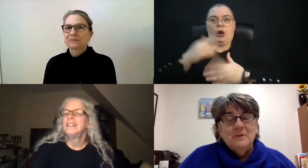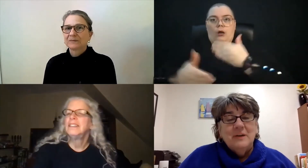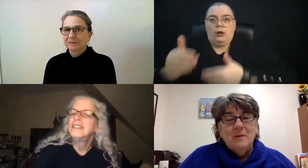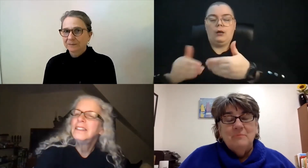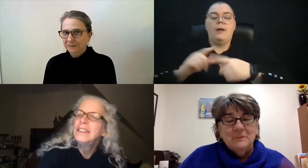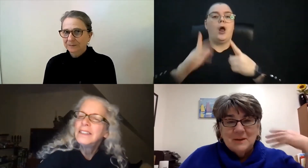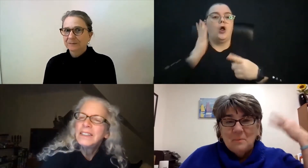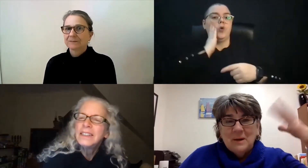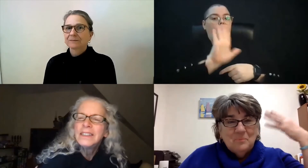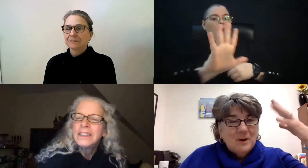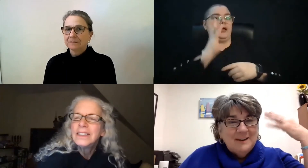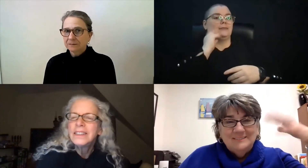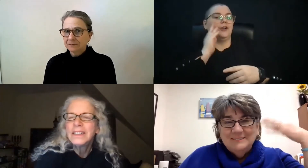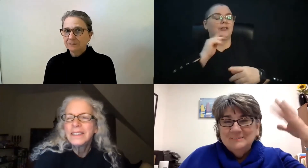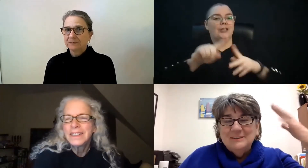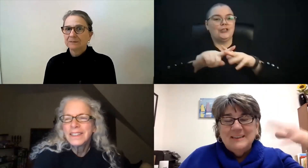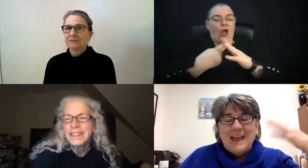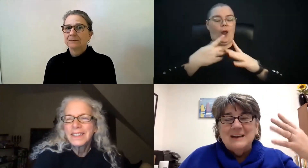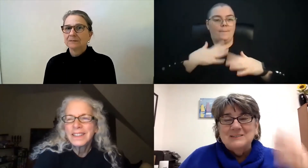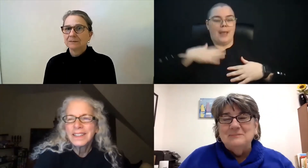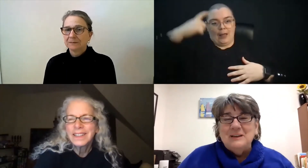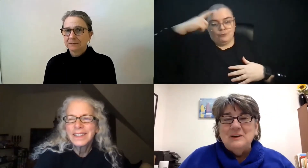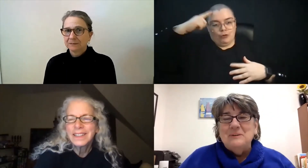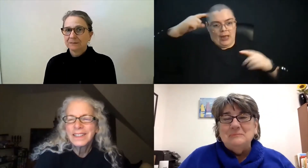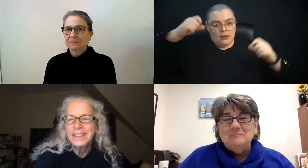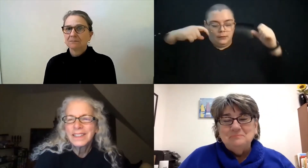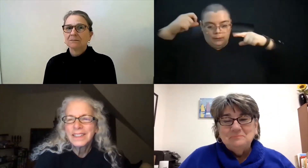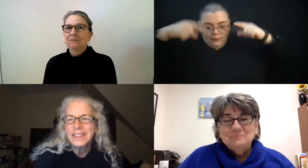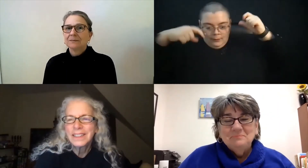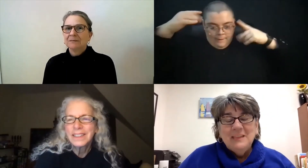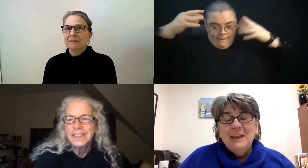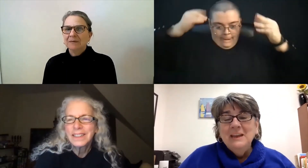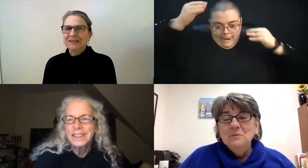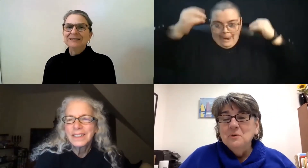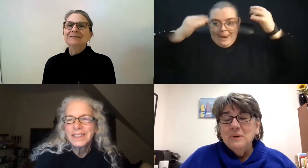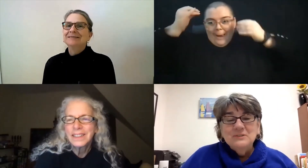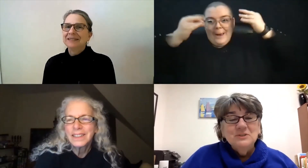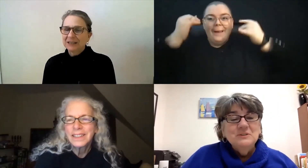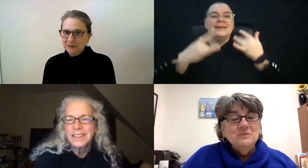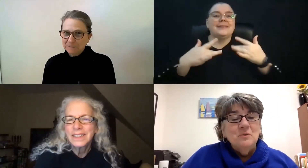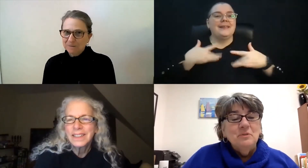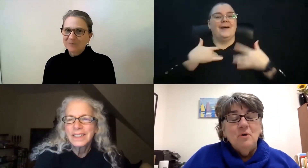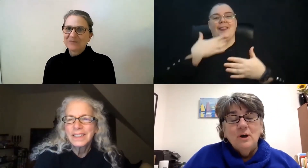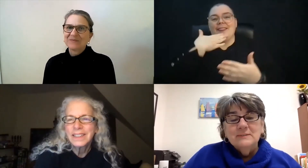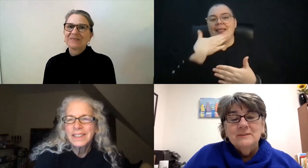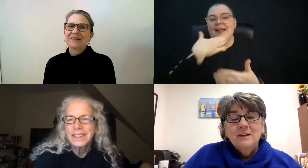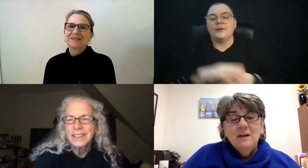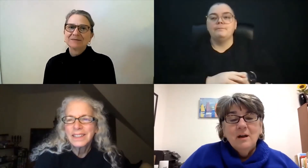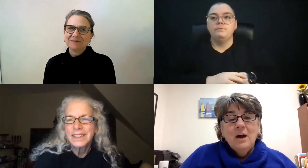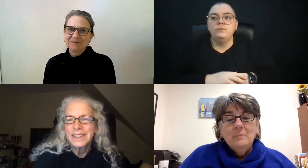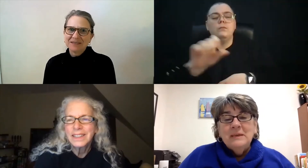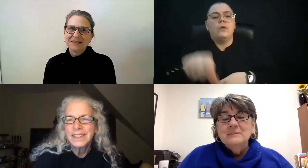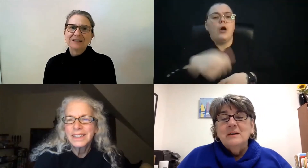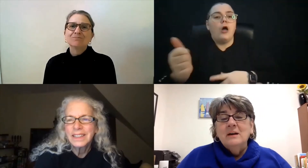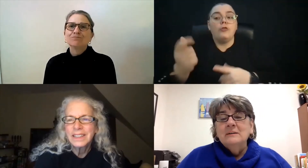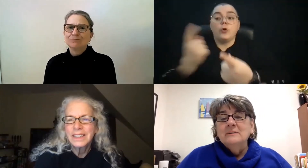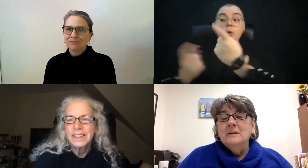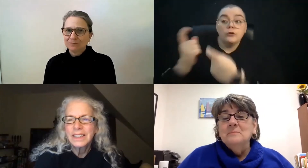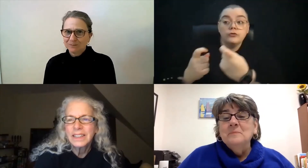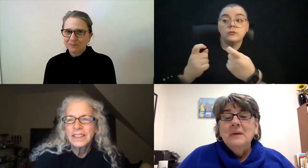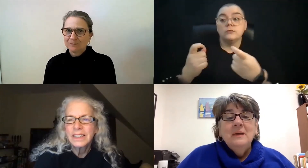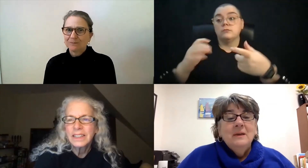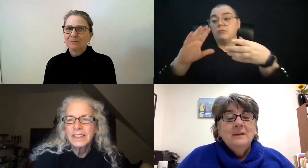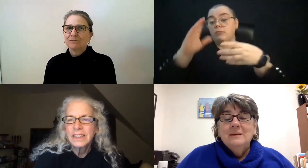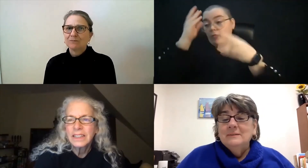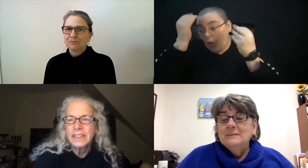is very helpful. It's got my brain really actively going. Any other questions or thoughts, comments on